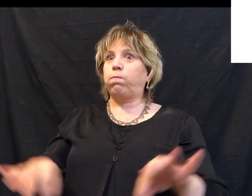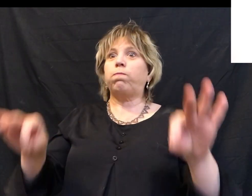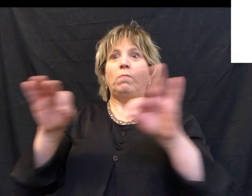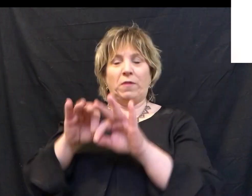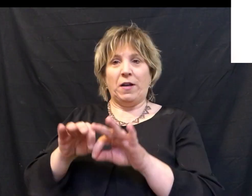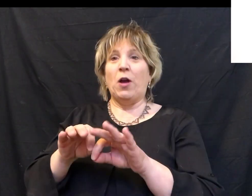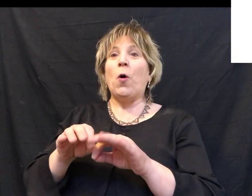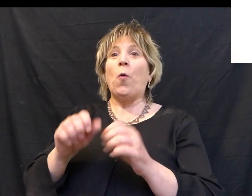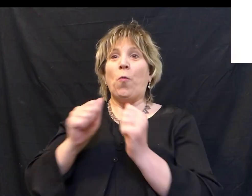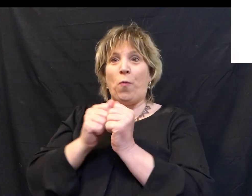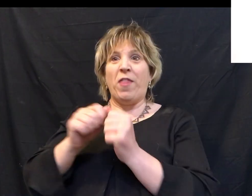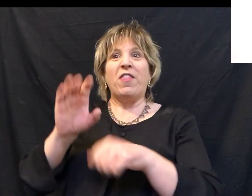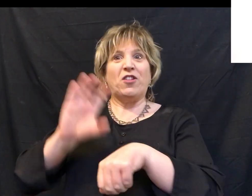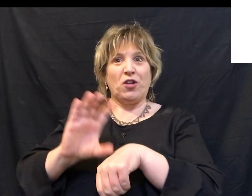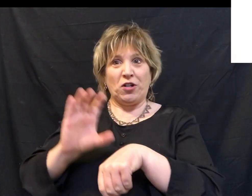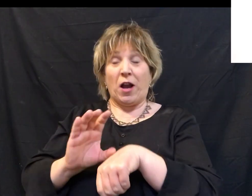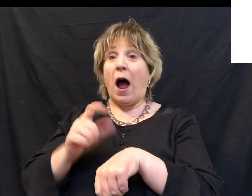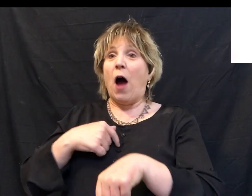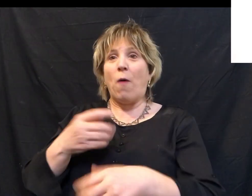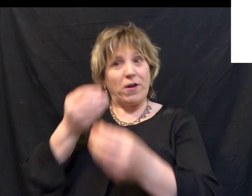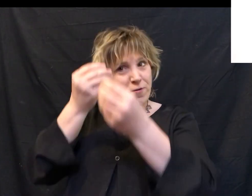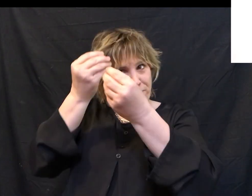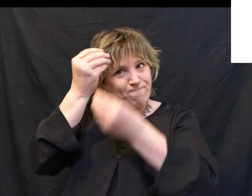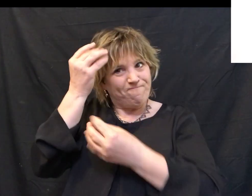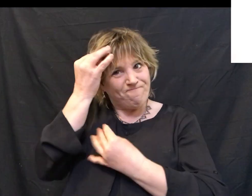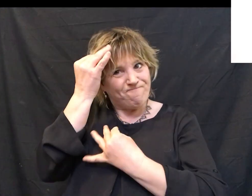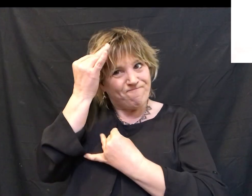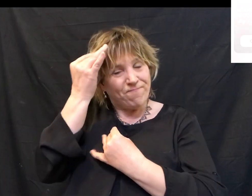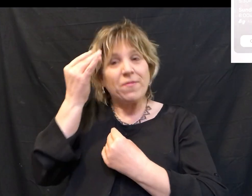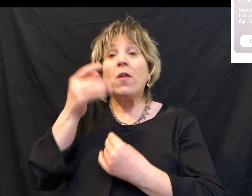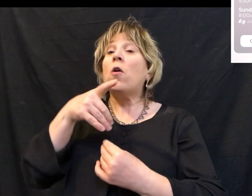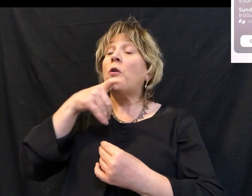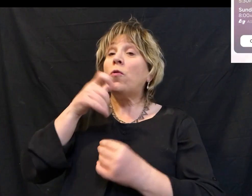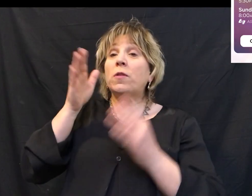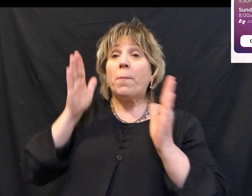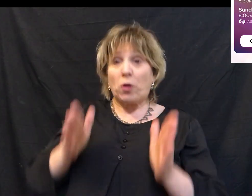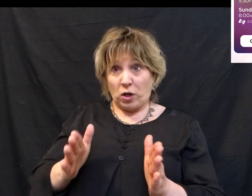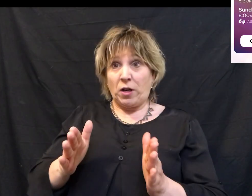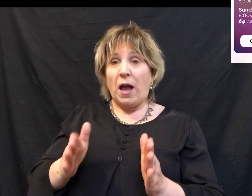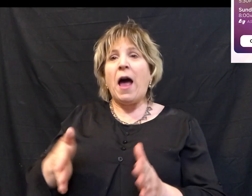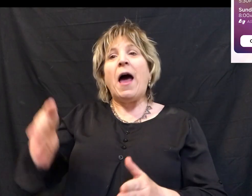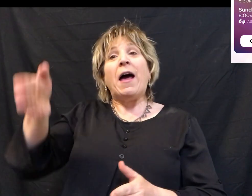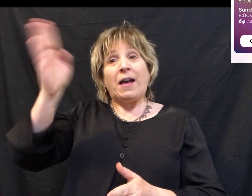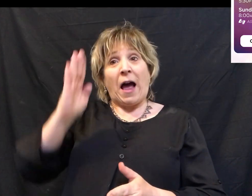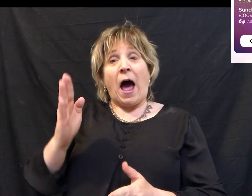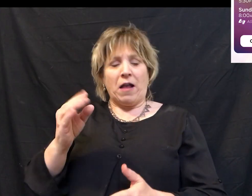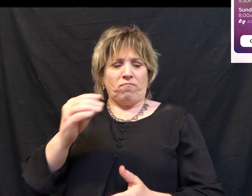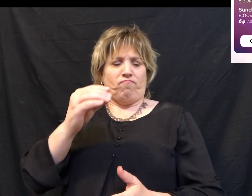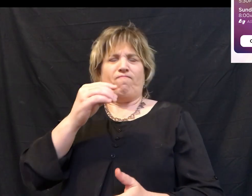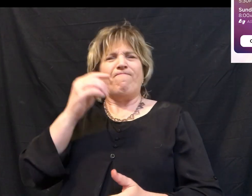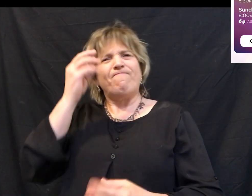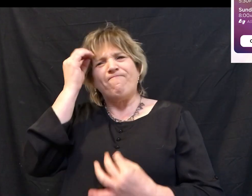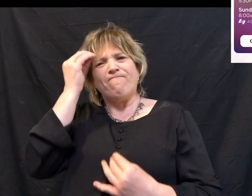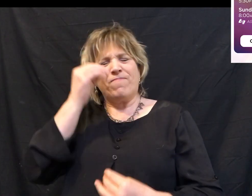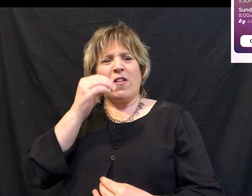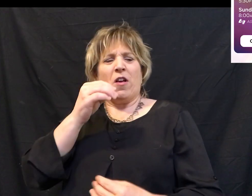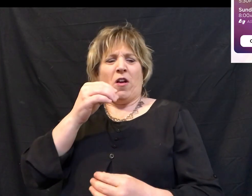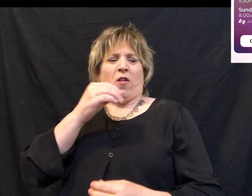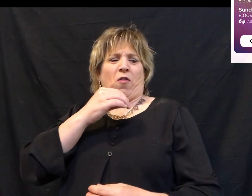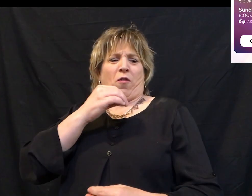want you to say right now in your mind, who is the person God is putting on your heart, think about it, to invite to church. Maybe to